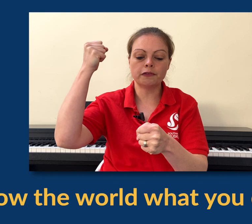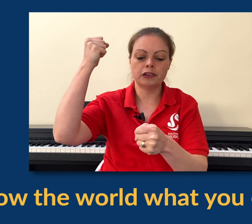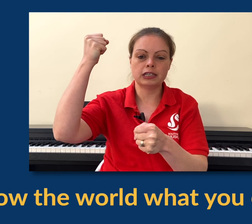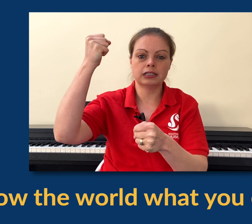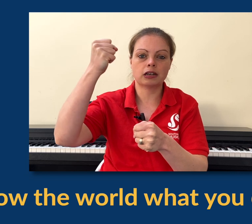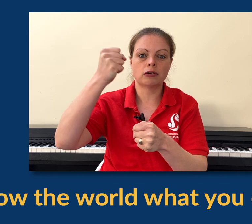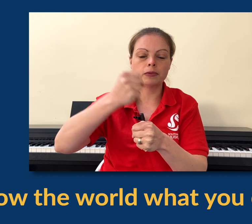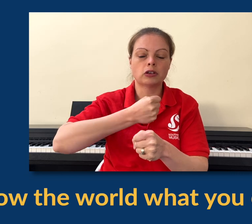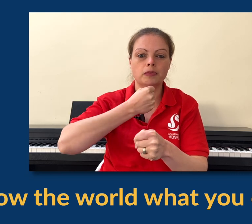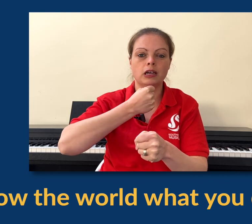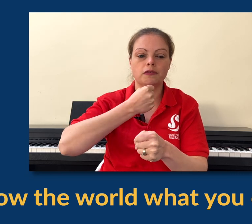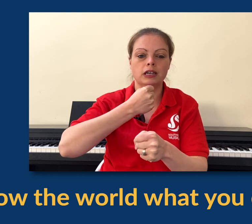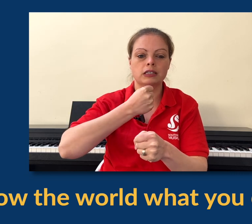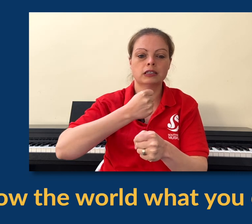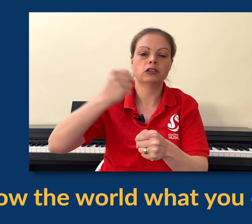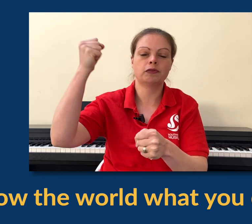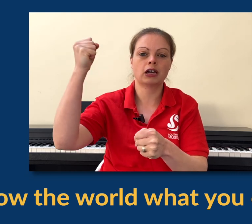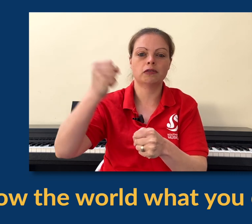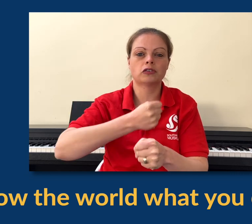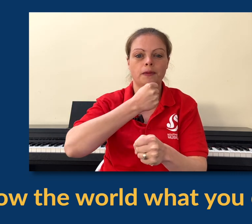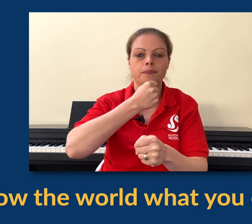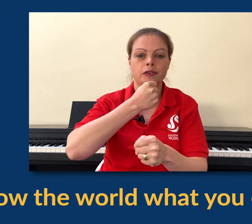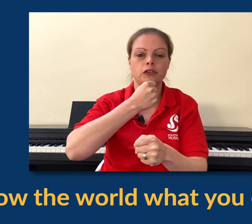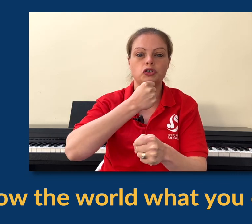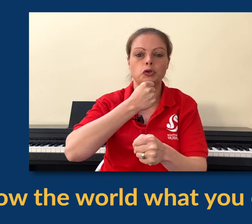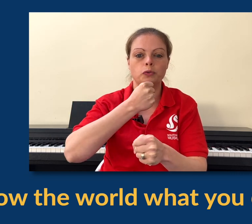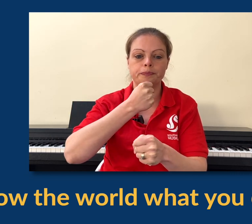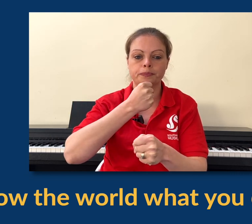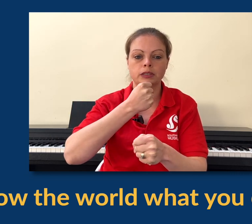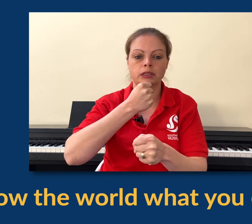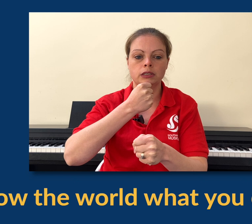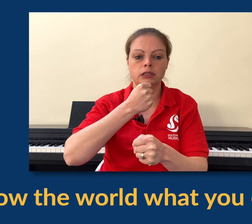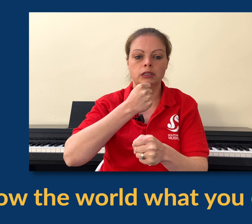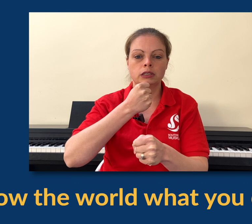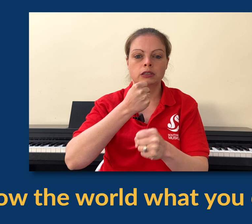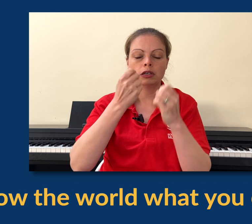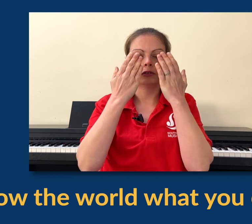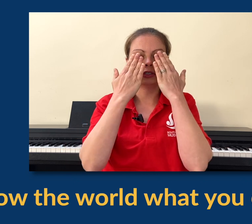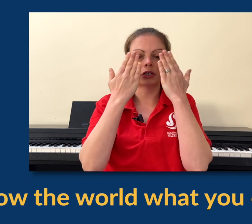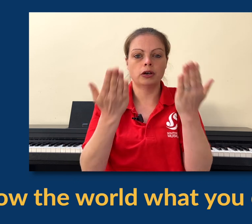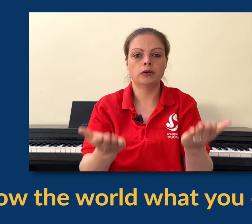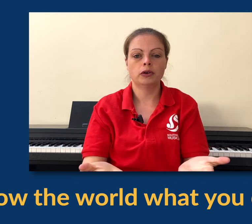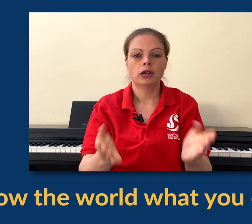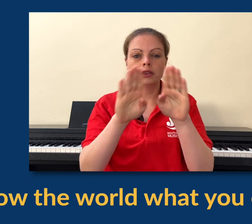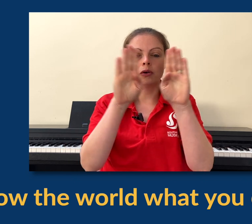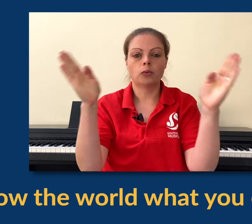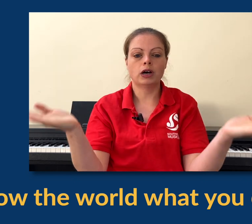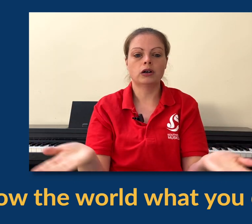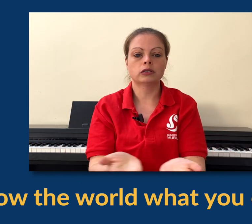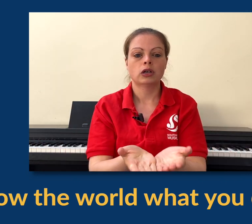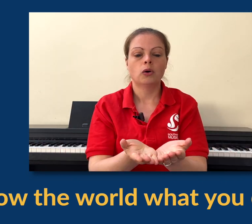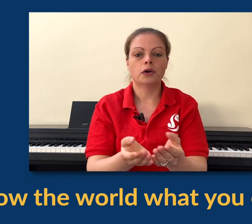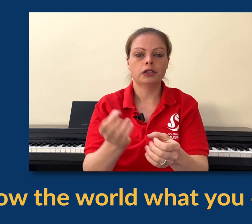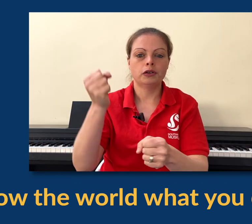one fist is going to rub the top of the other fist. Just flick it over the top for do. So show the